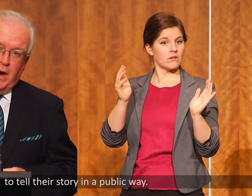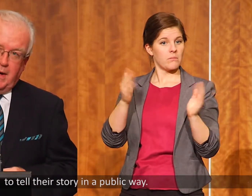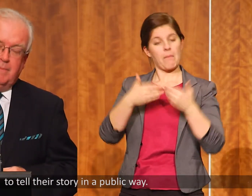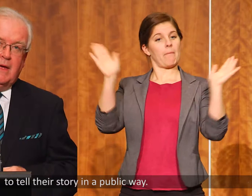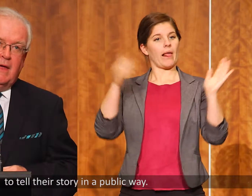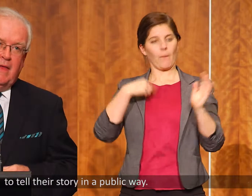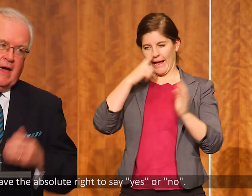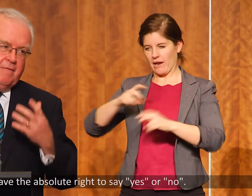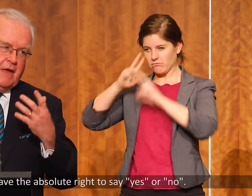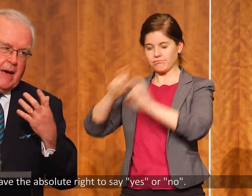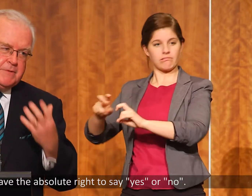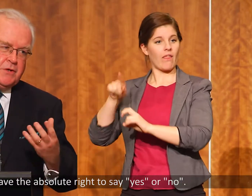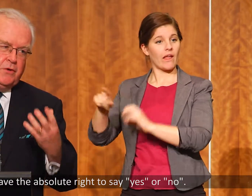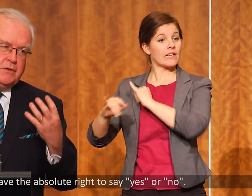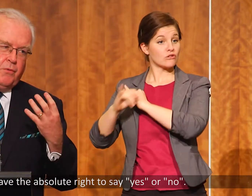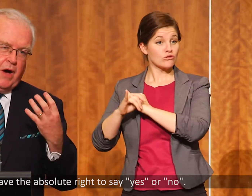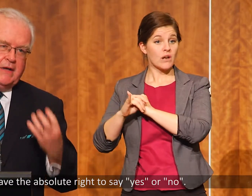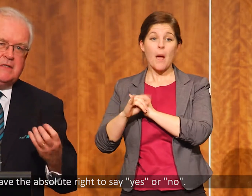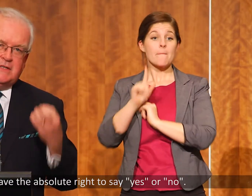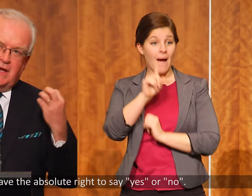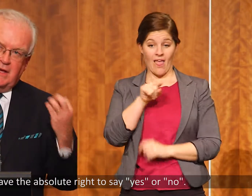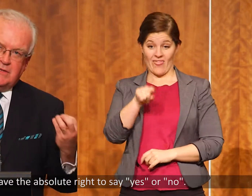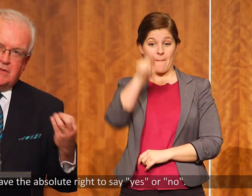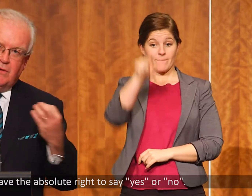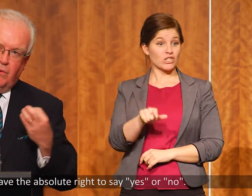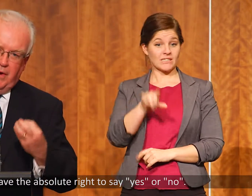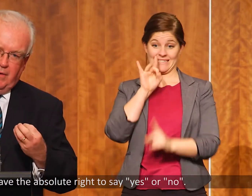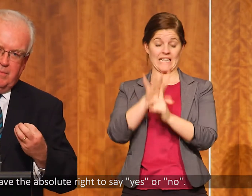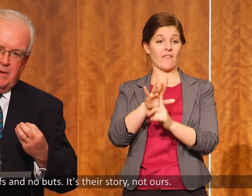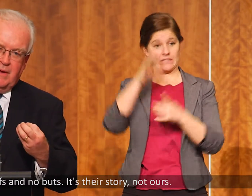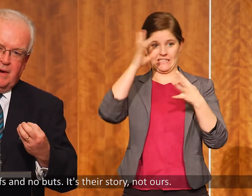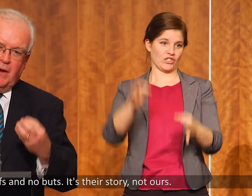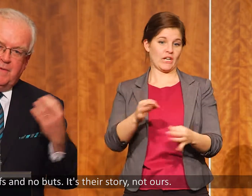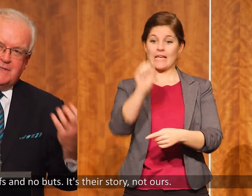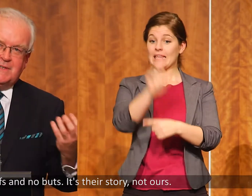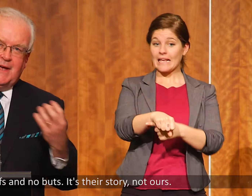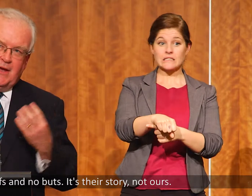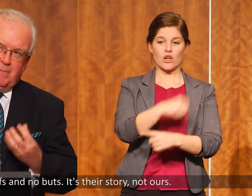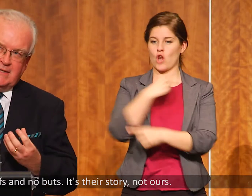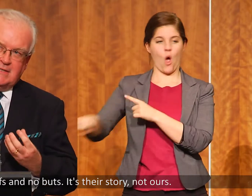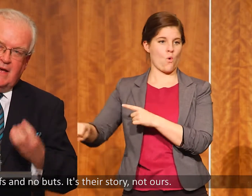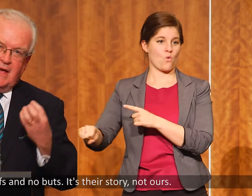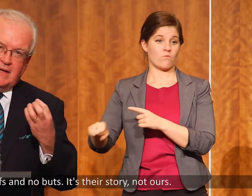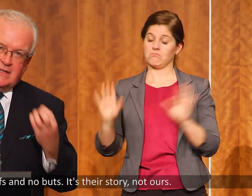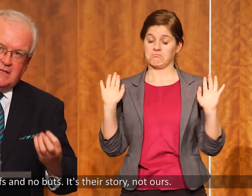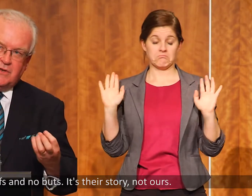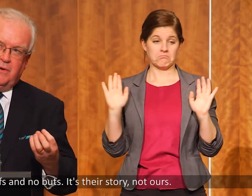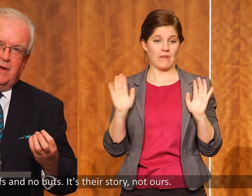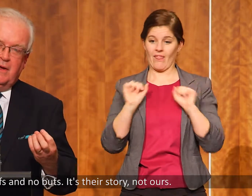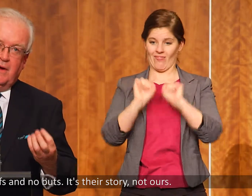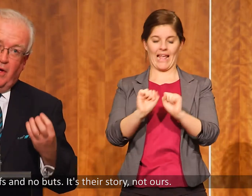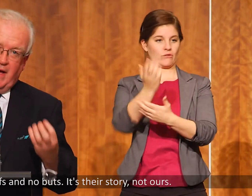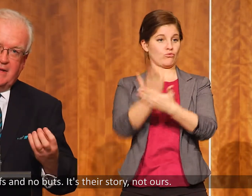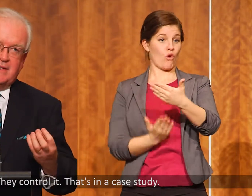public way? They have the absolute right to say yes or no. No ifs and no buts. It's their